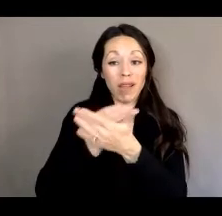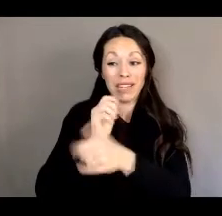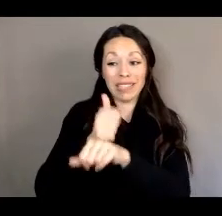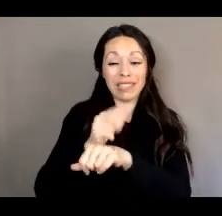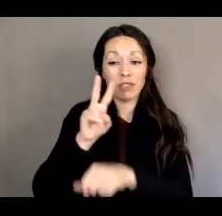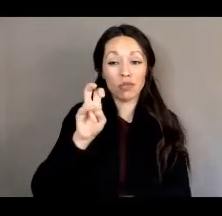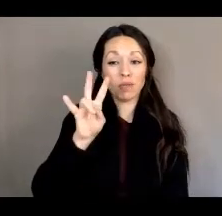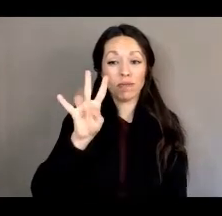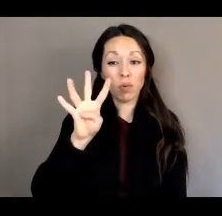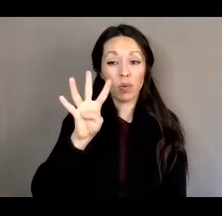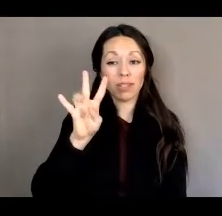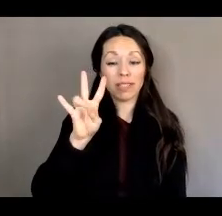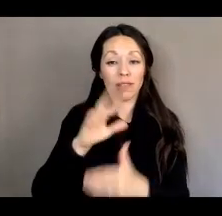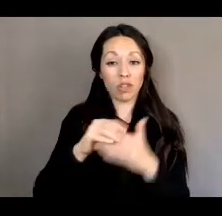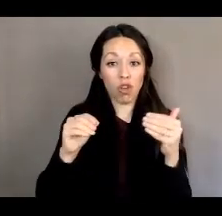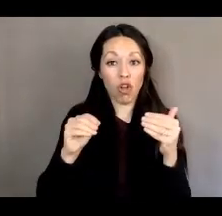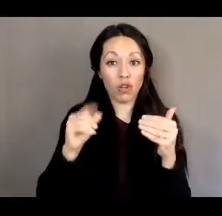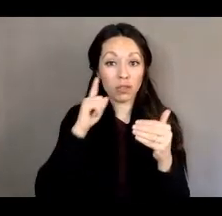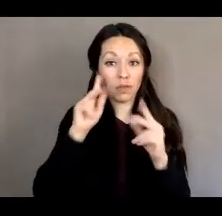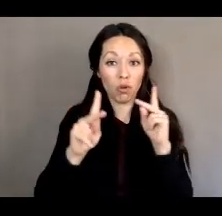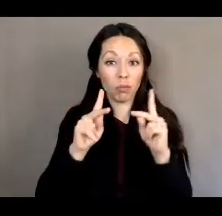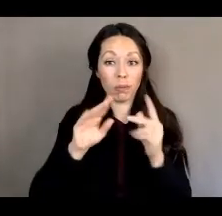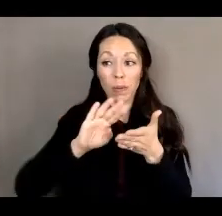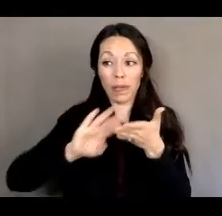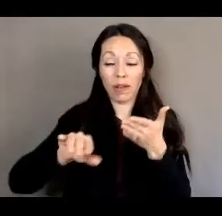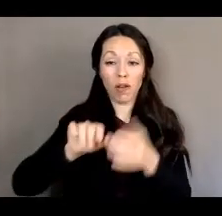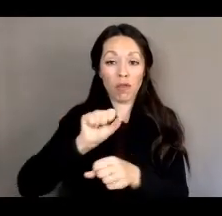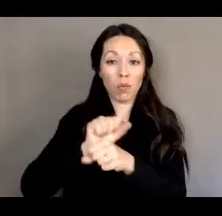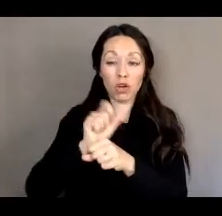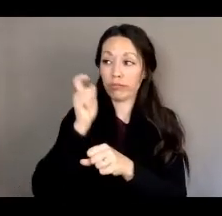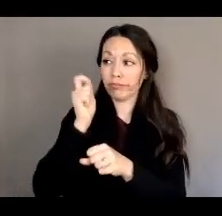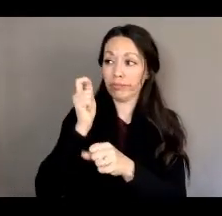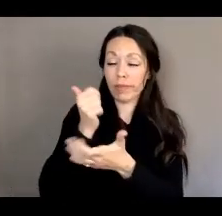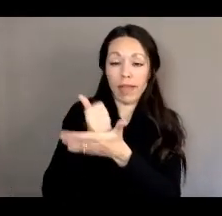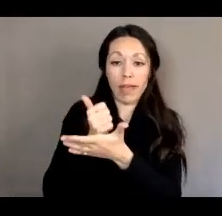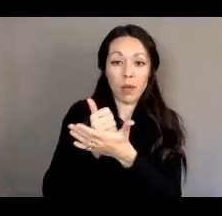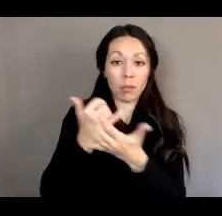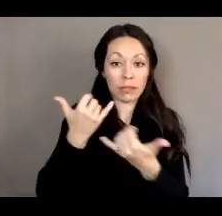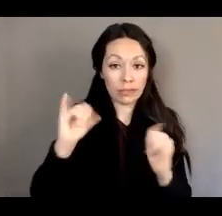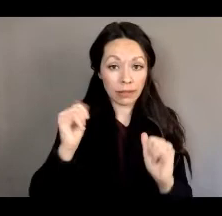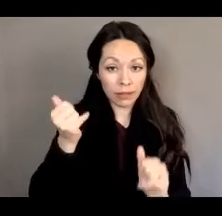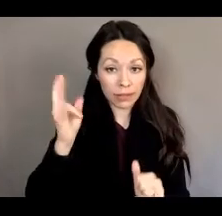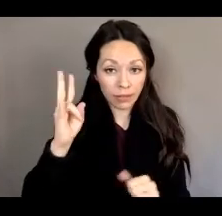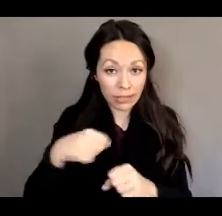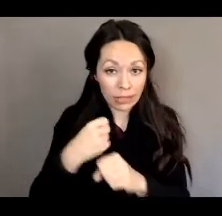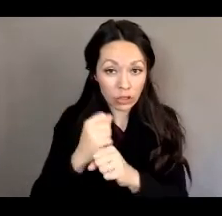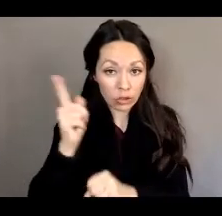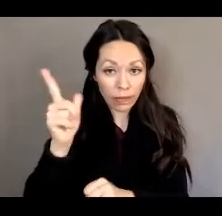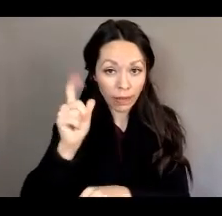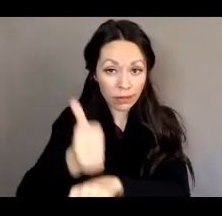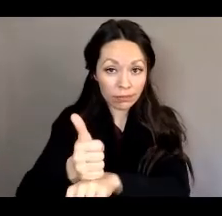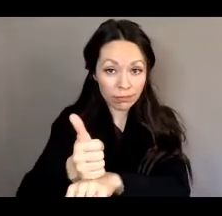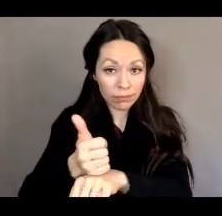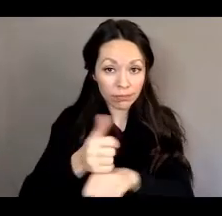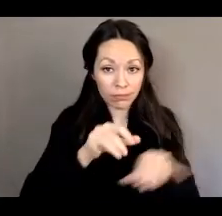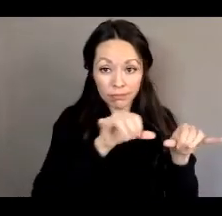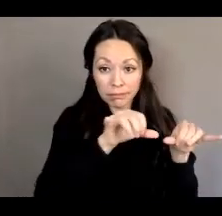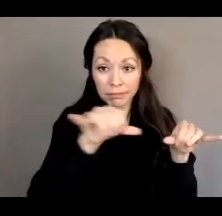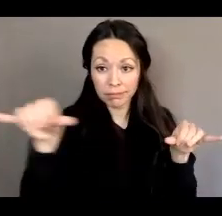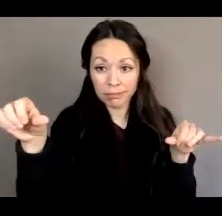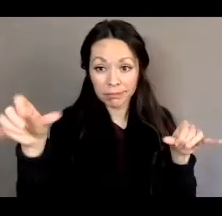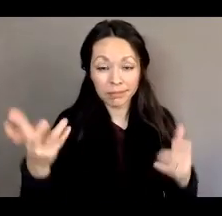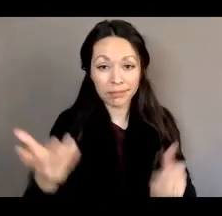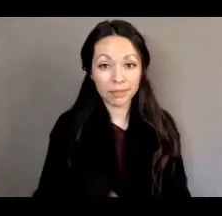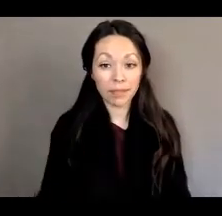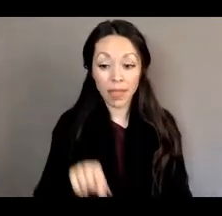17 years later, we're still at $240 a week. So this week we saw in the